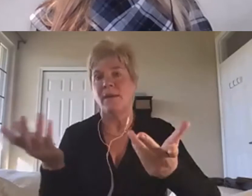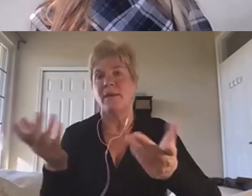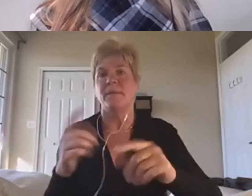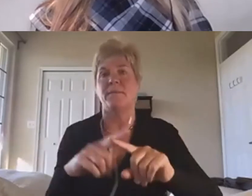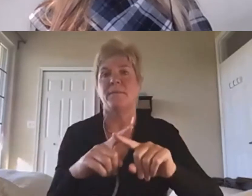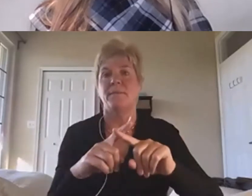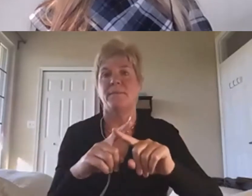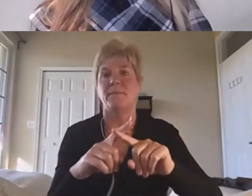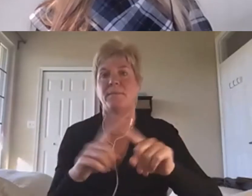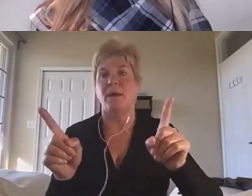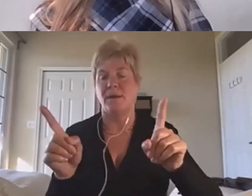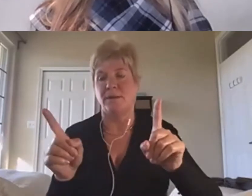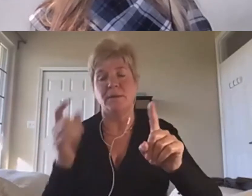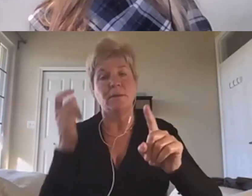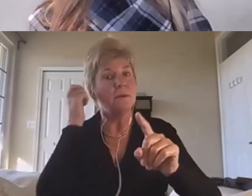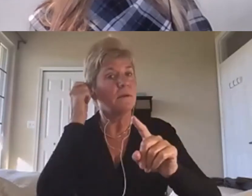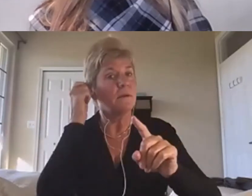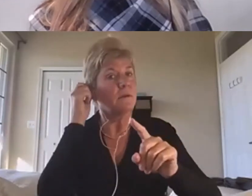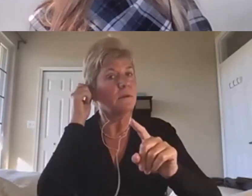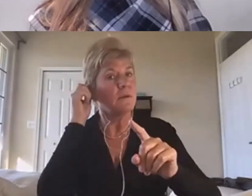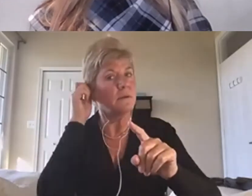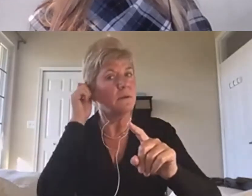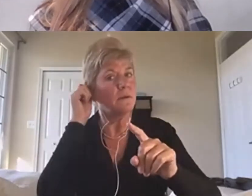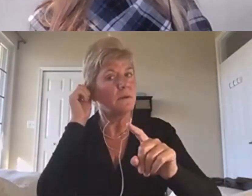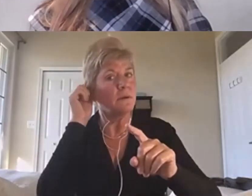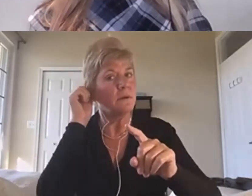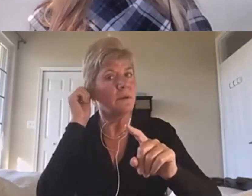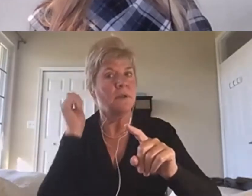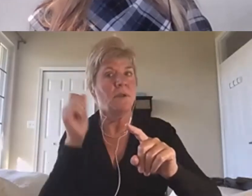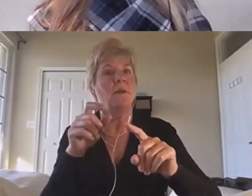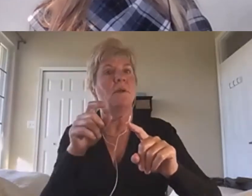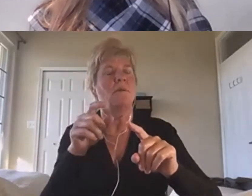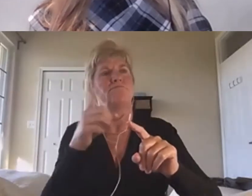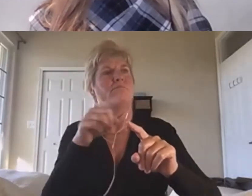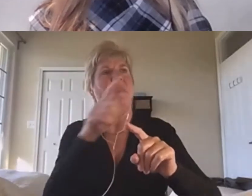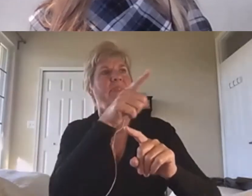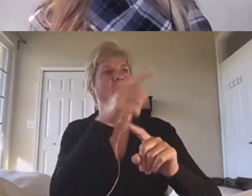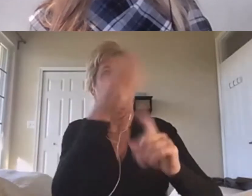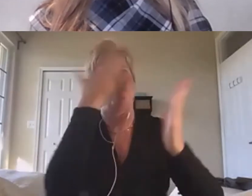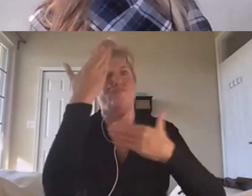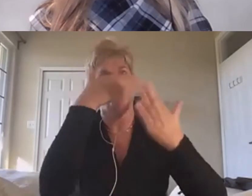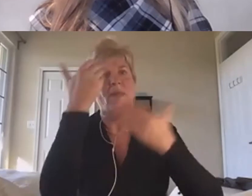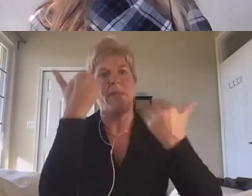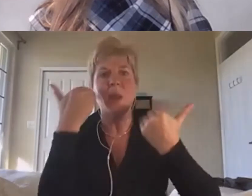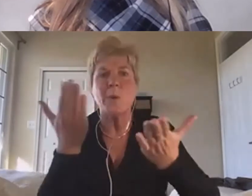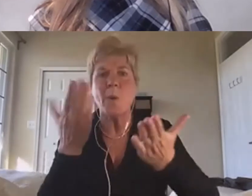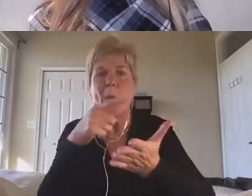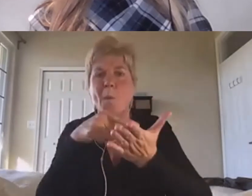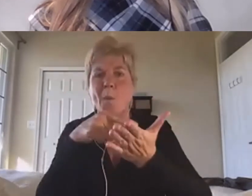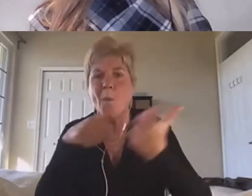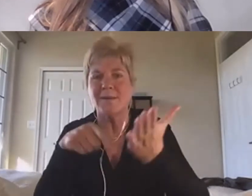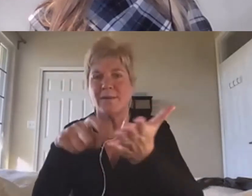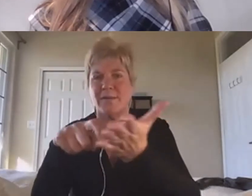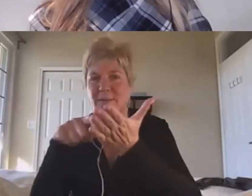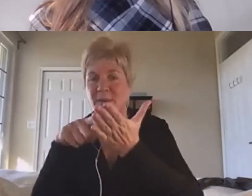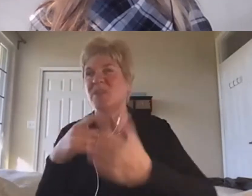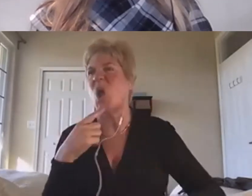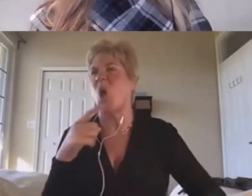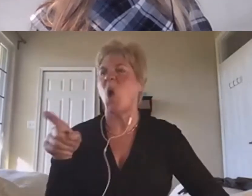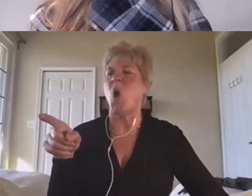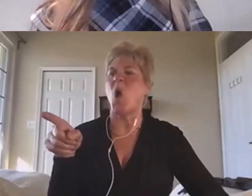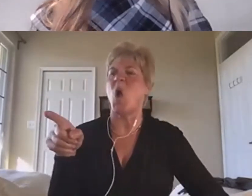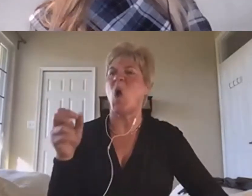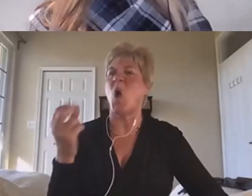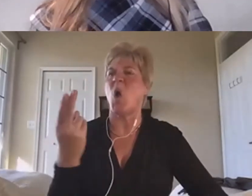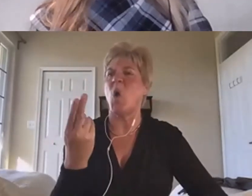taking stock of what those demands are. We just say, oh, these are people with disabilities.